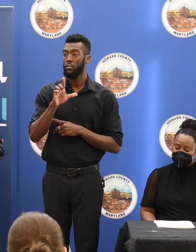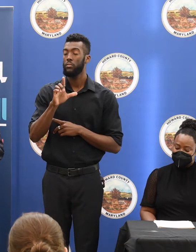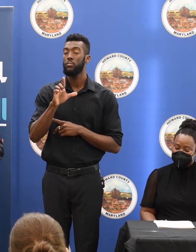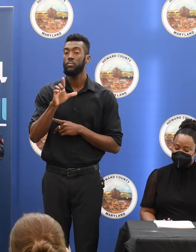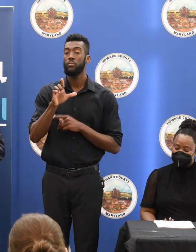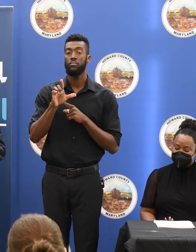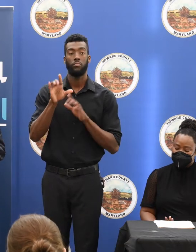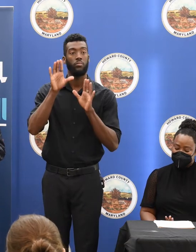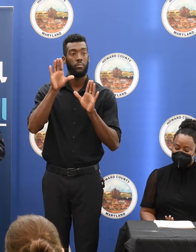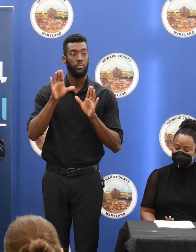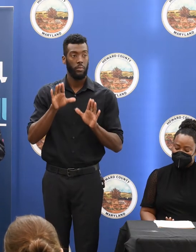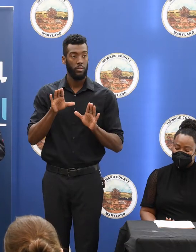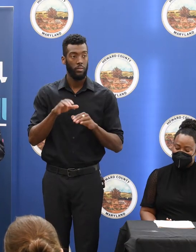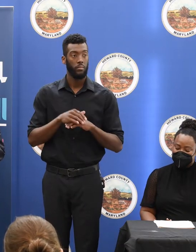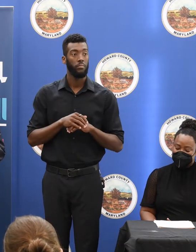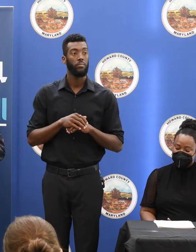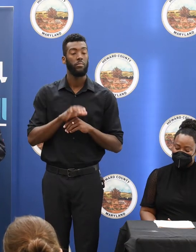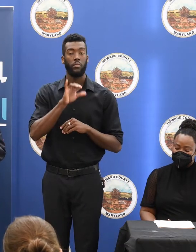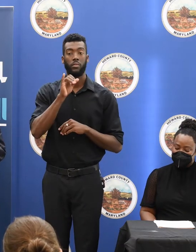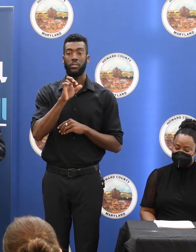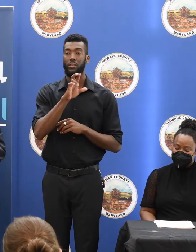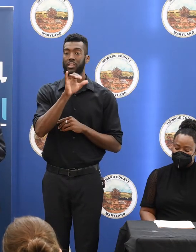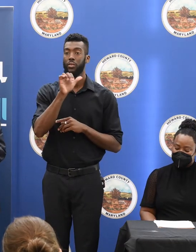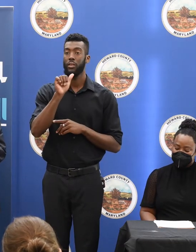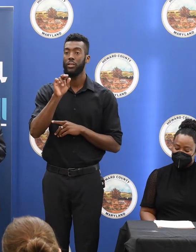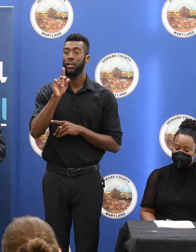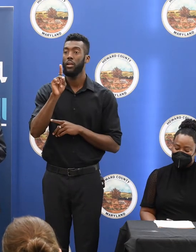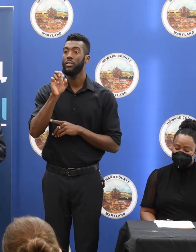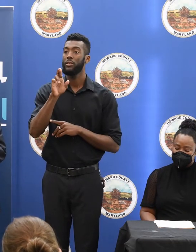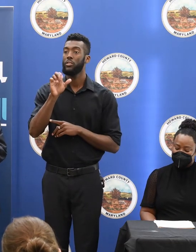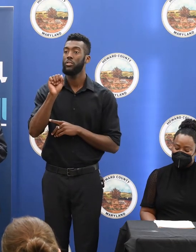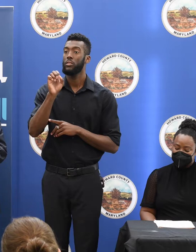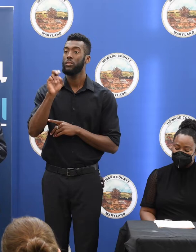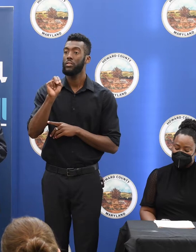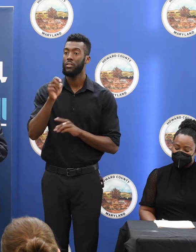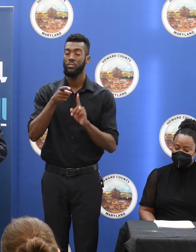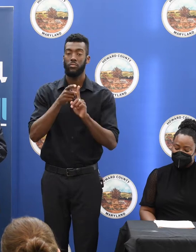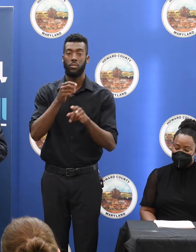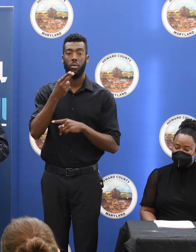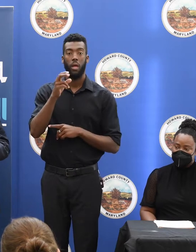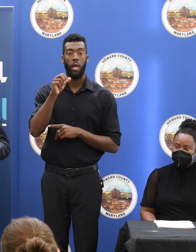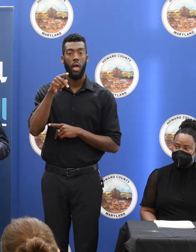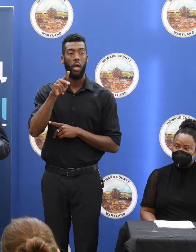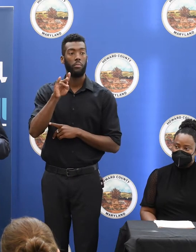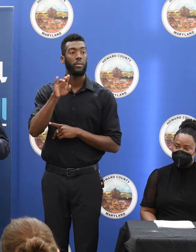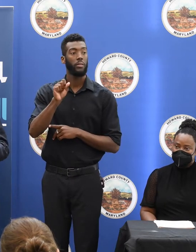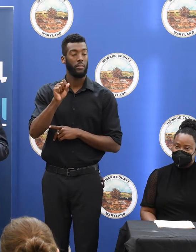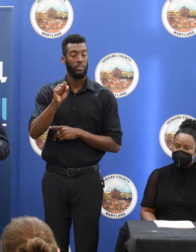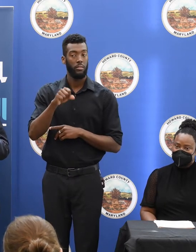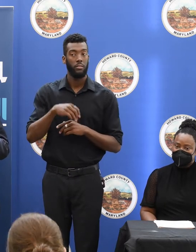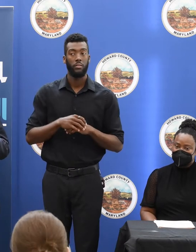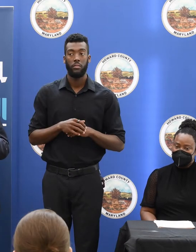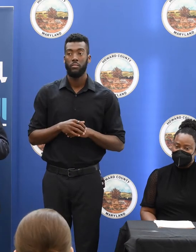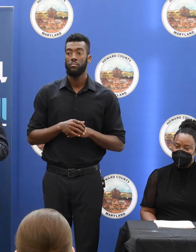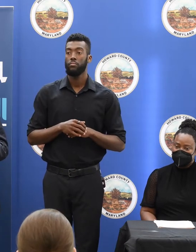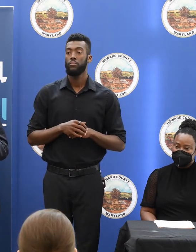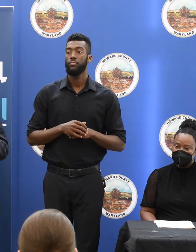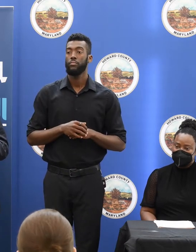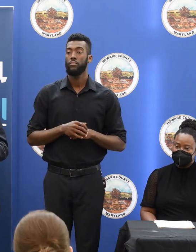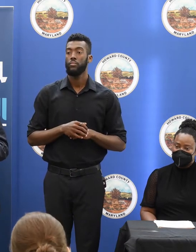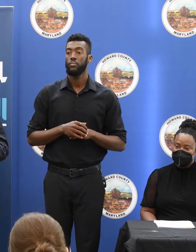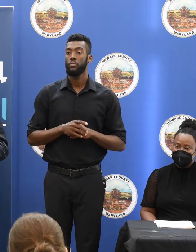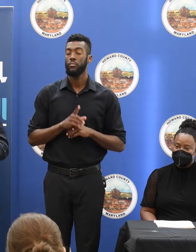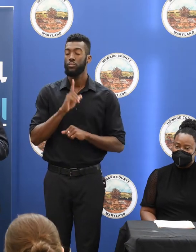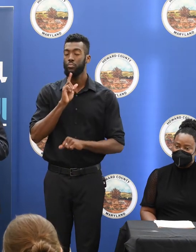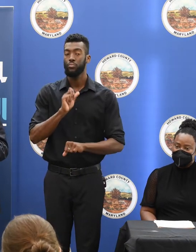really terrific. Professor Jerry Anderson from Hopkins and two other people. And they are a really terrific